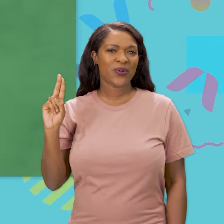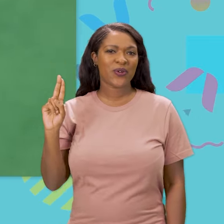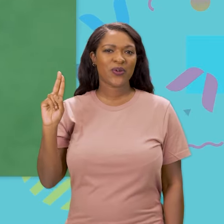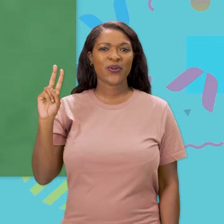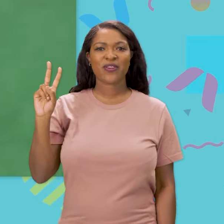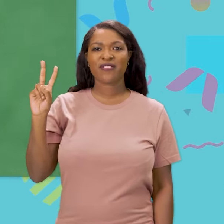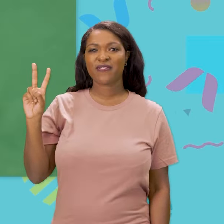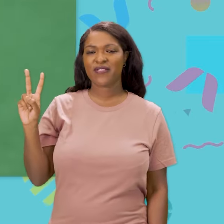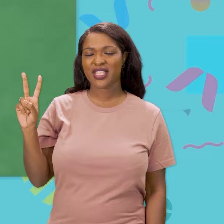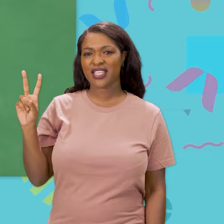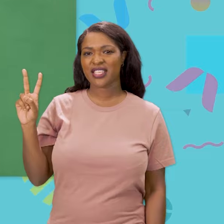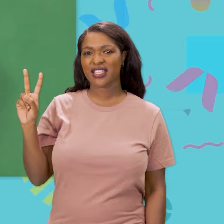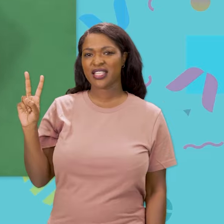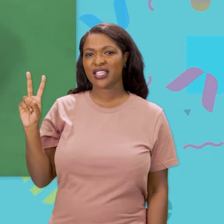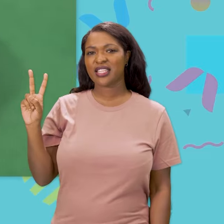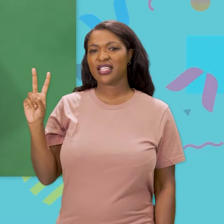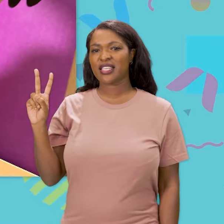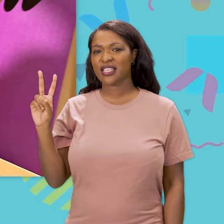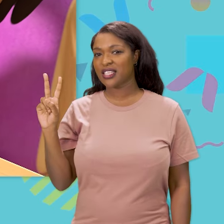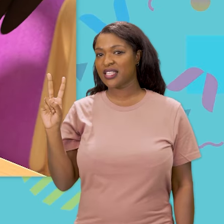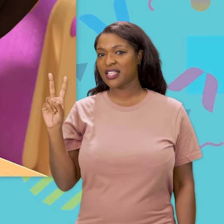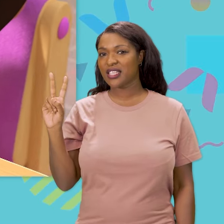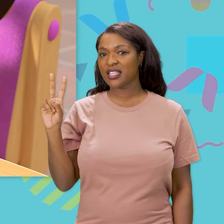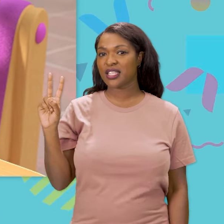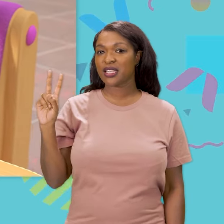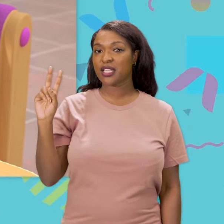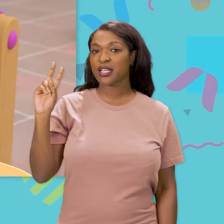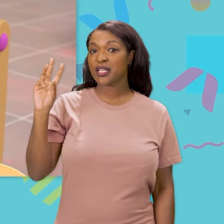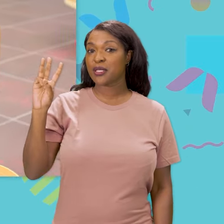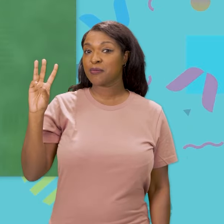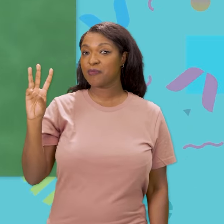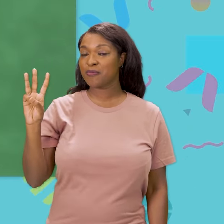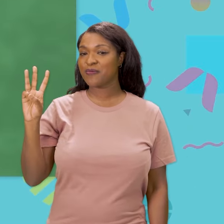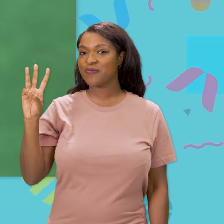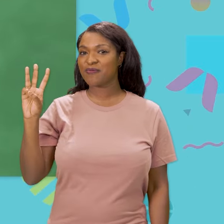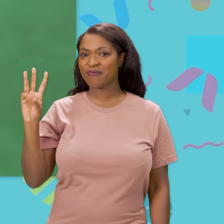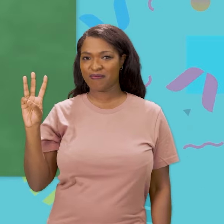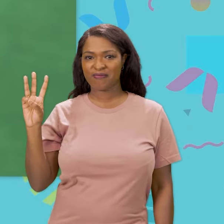U, V, W,